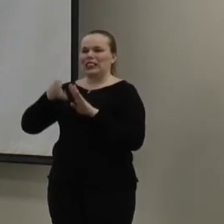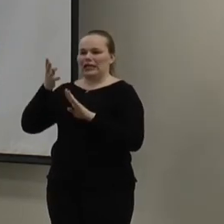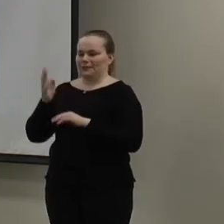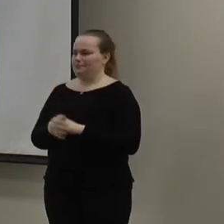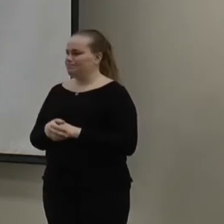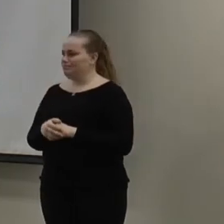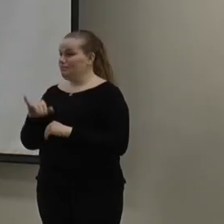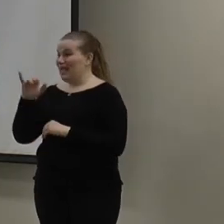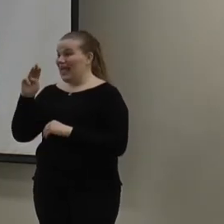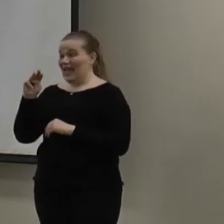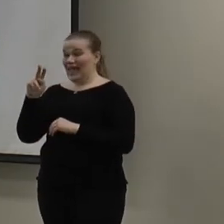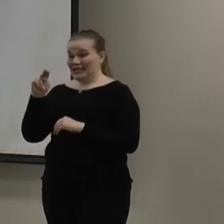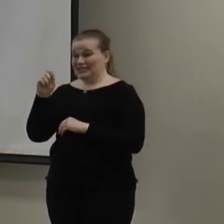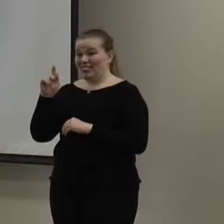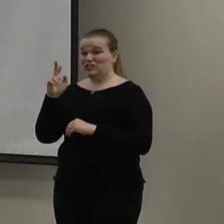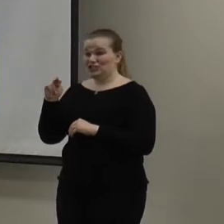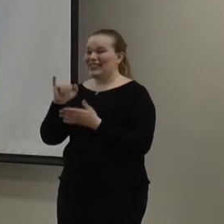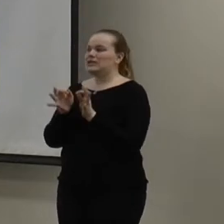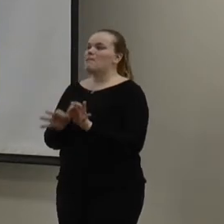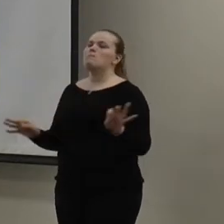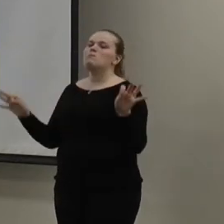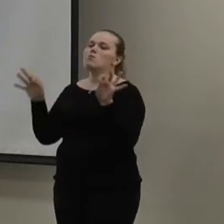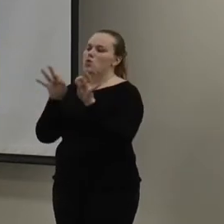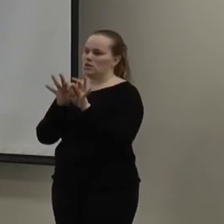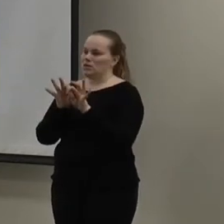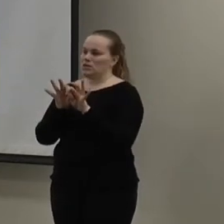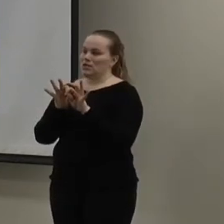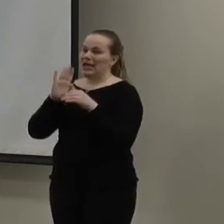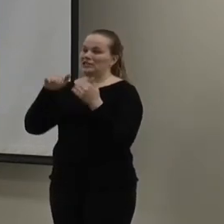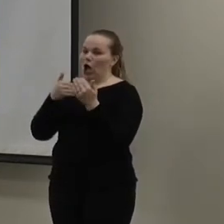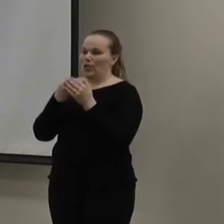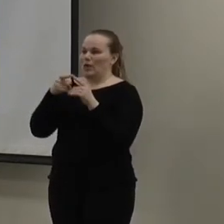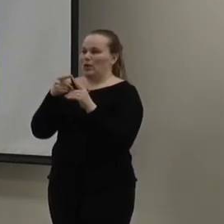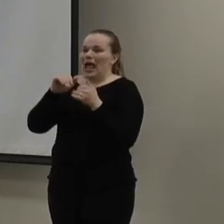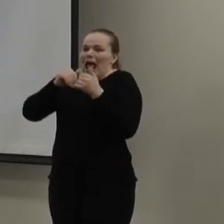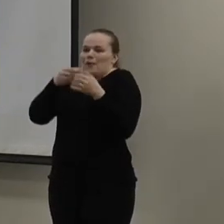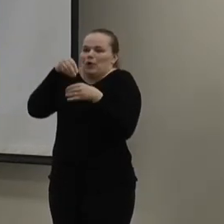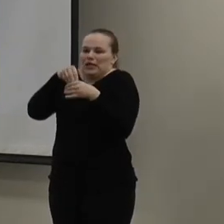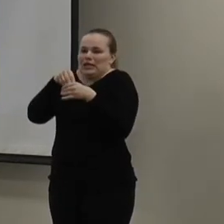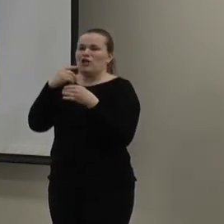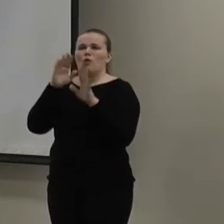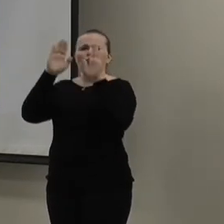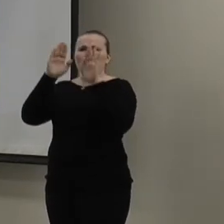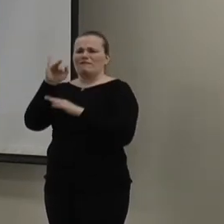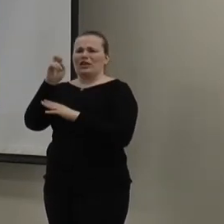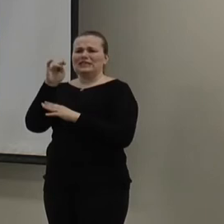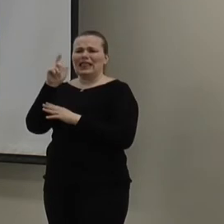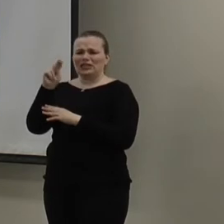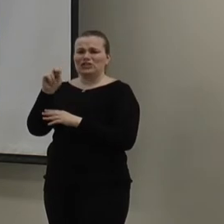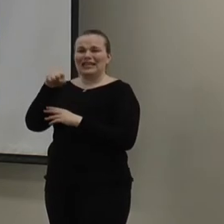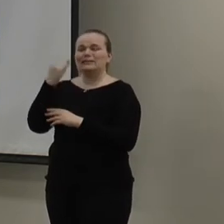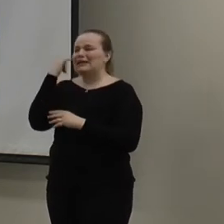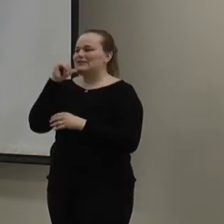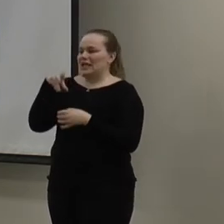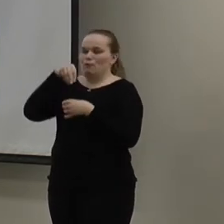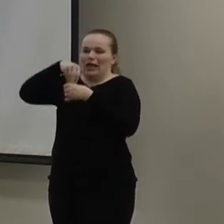And insulation. Insulation is key, and insulation is all about insulation. You can have great insulation, but if it's not put